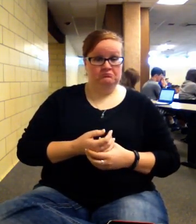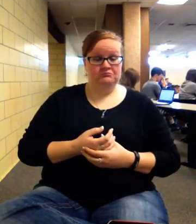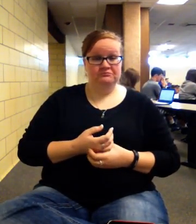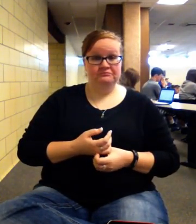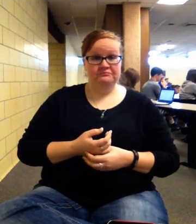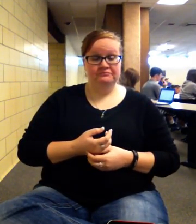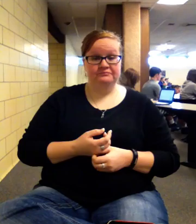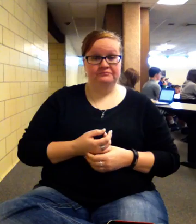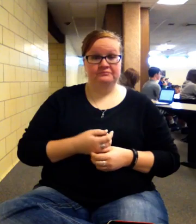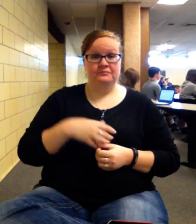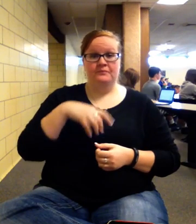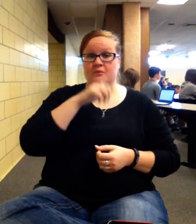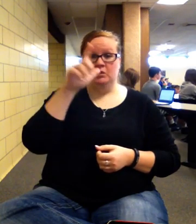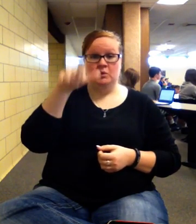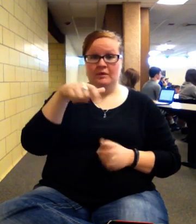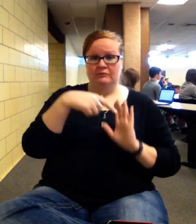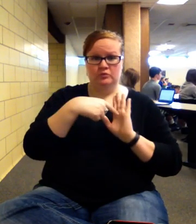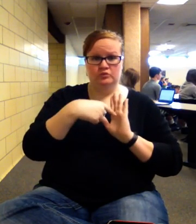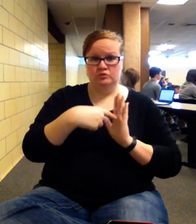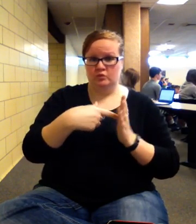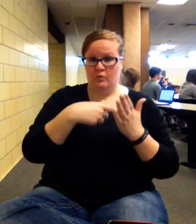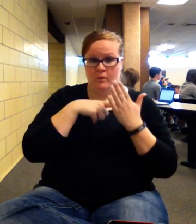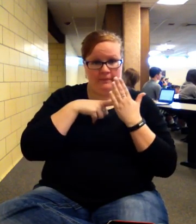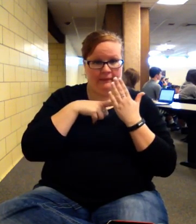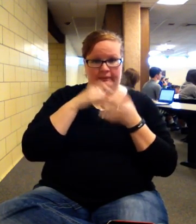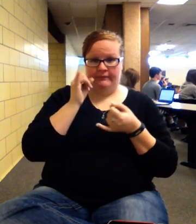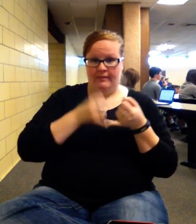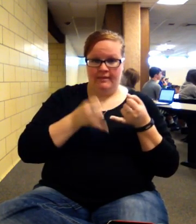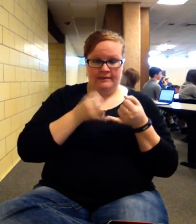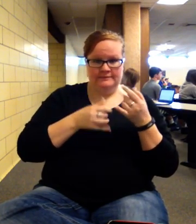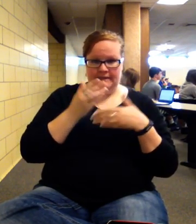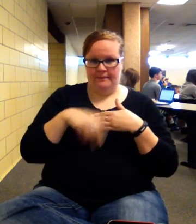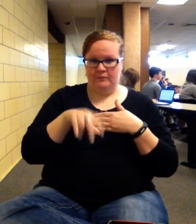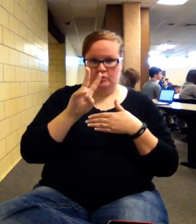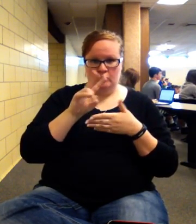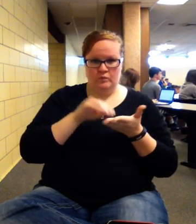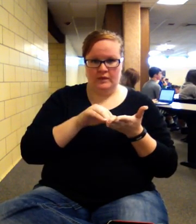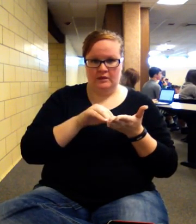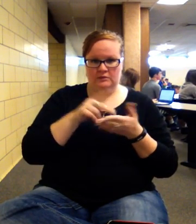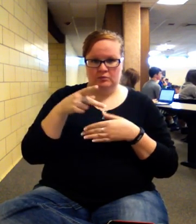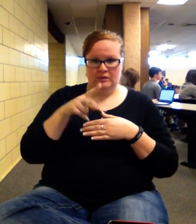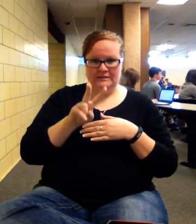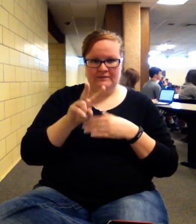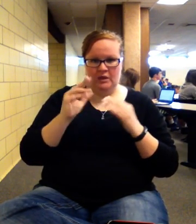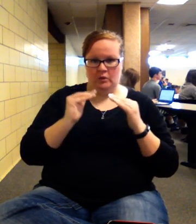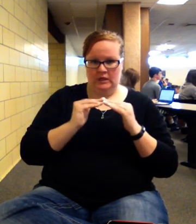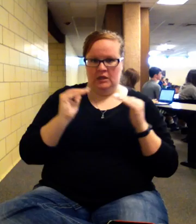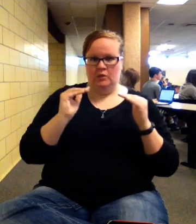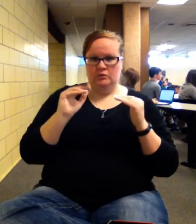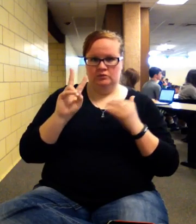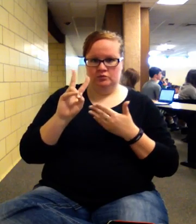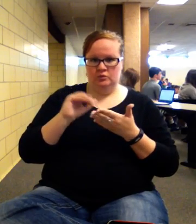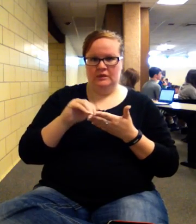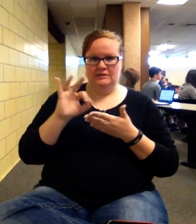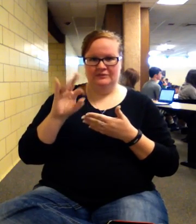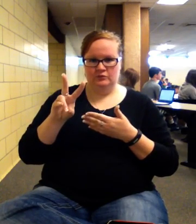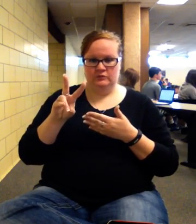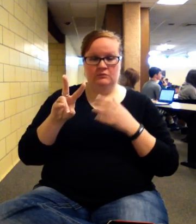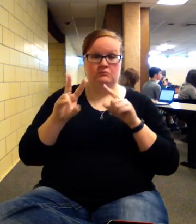So you wouldn't even have to show me this last step, that 2,000 present value equals 2,000 future value, but I'm putting